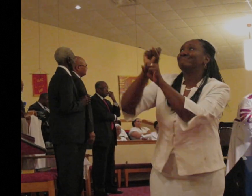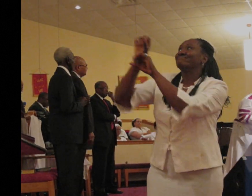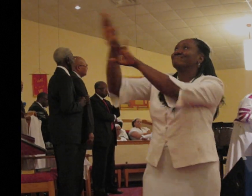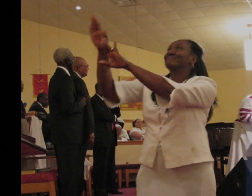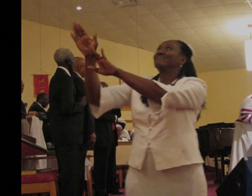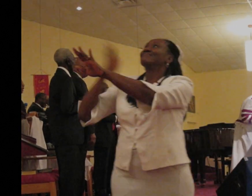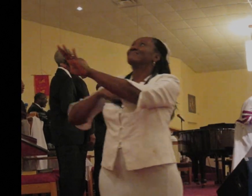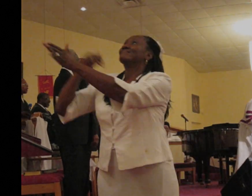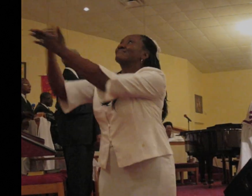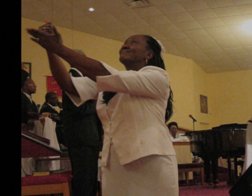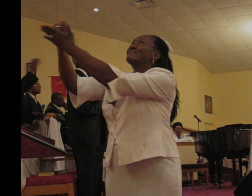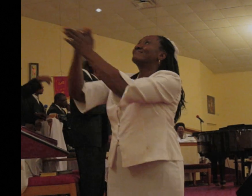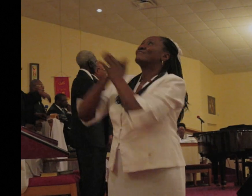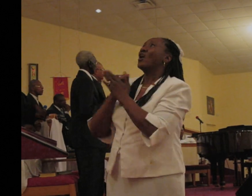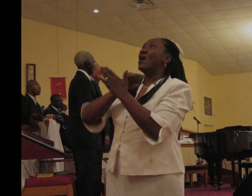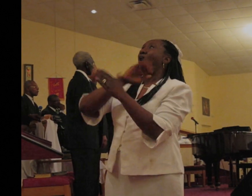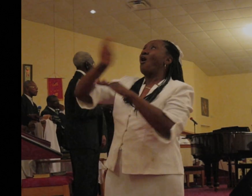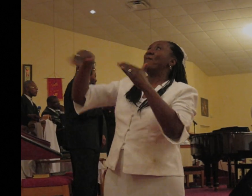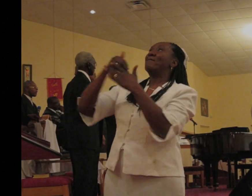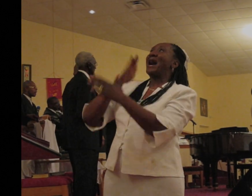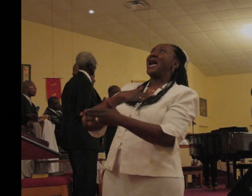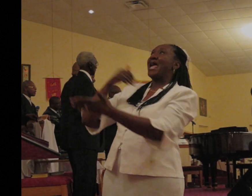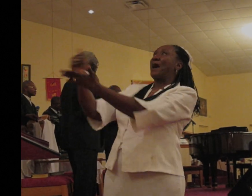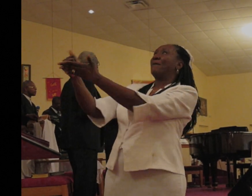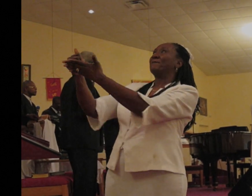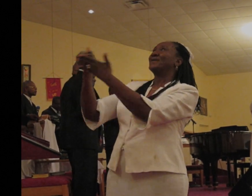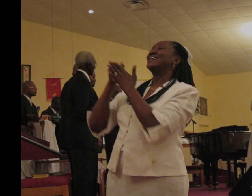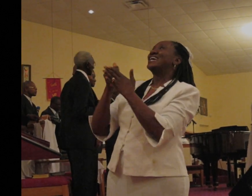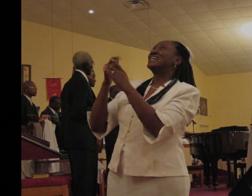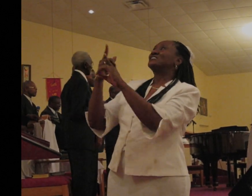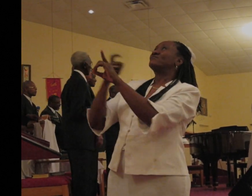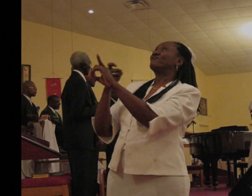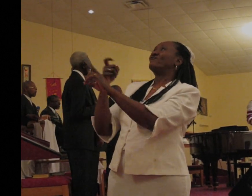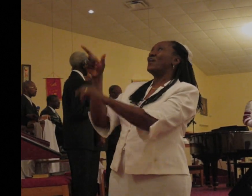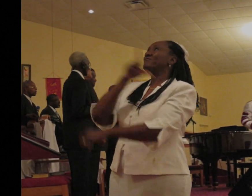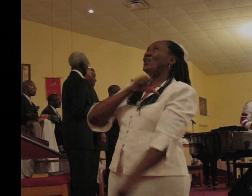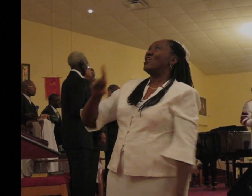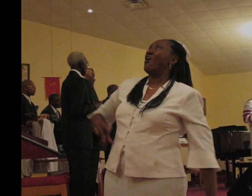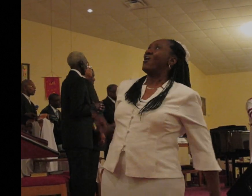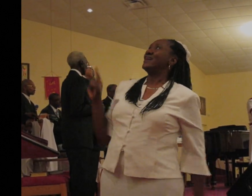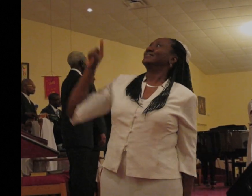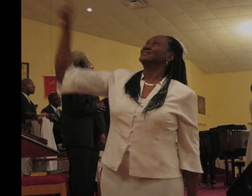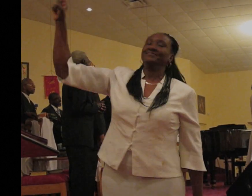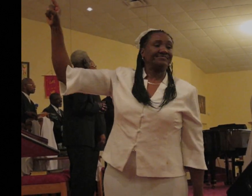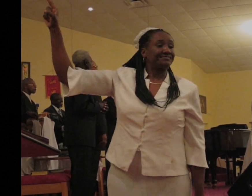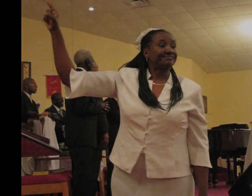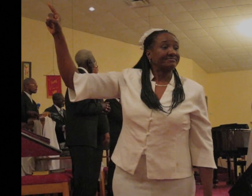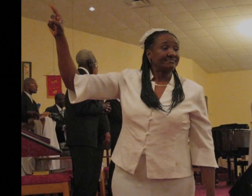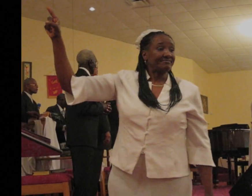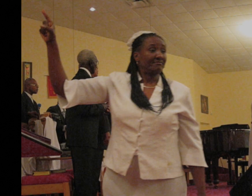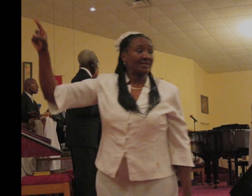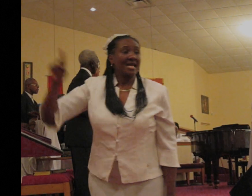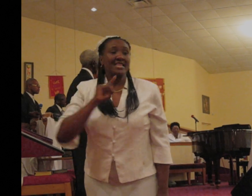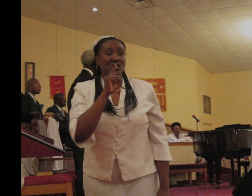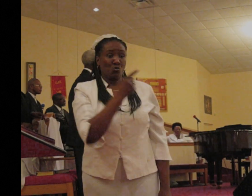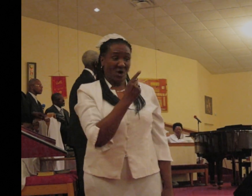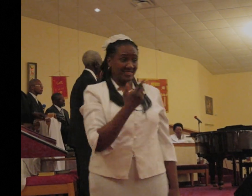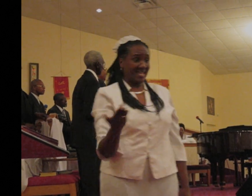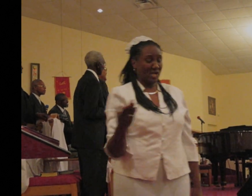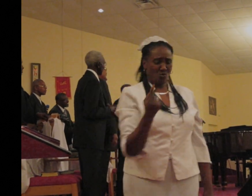comes my health. And all of my health comes from the Lord. So there is one thing that